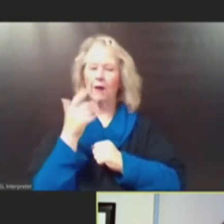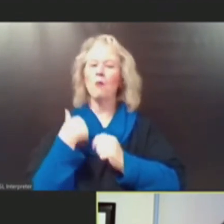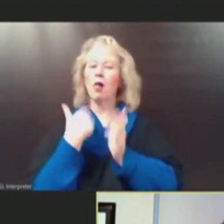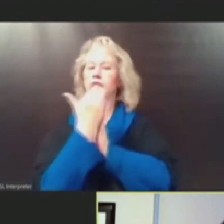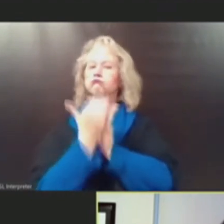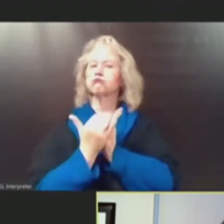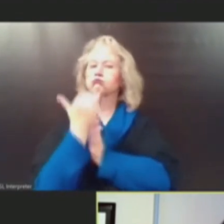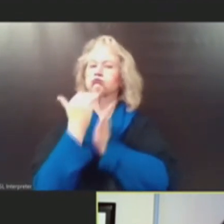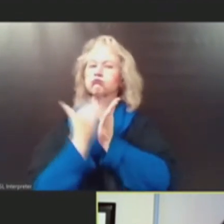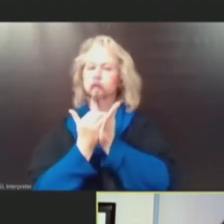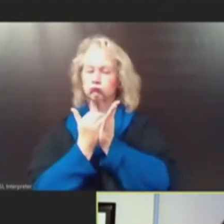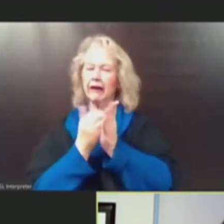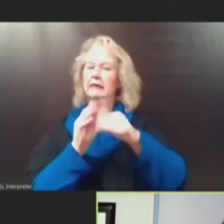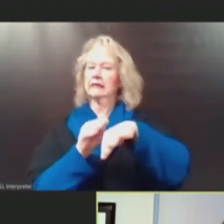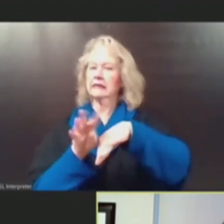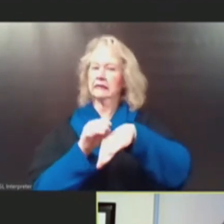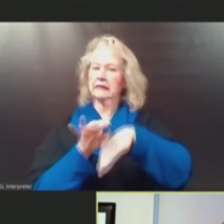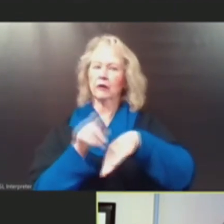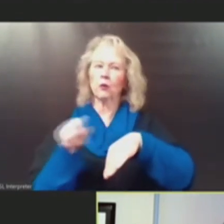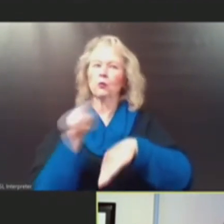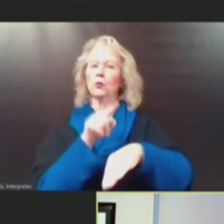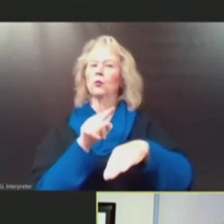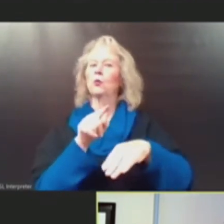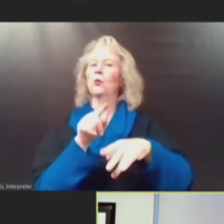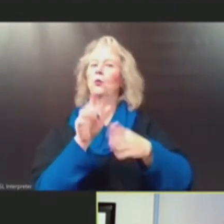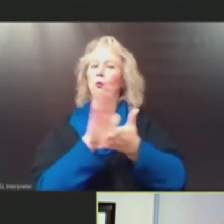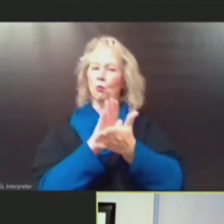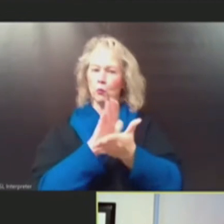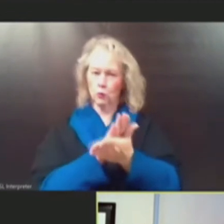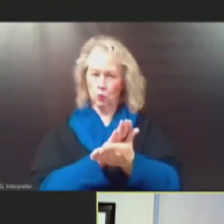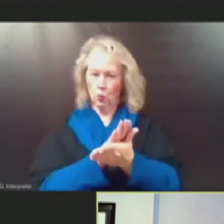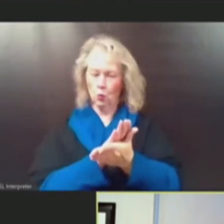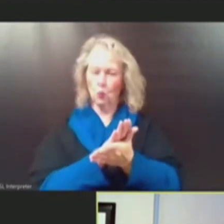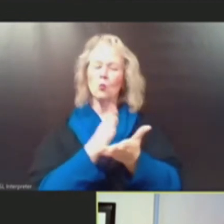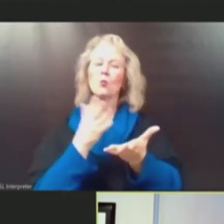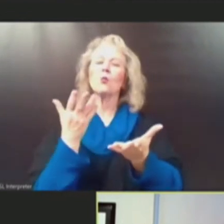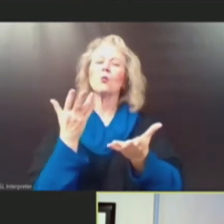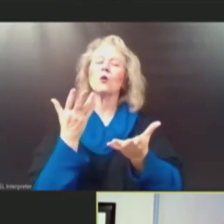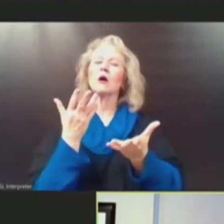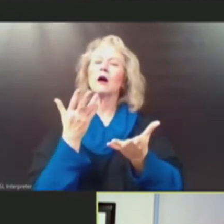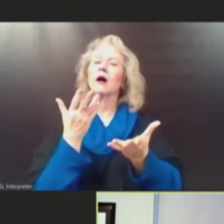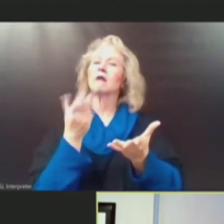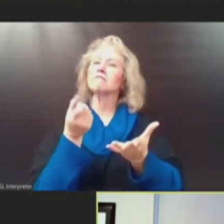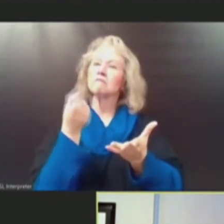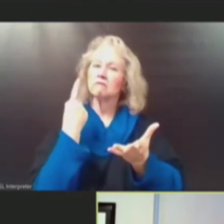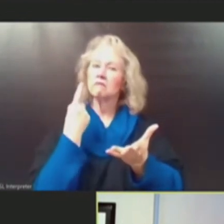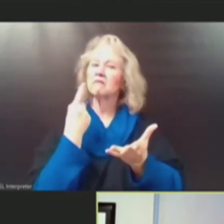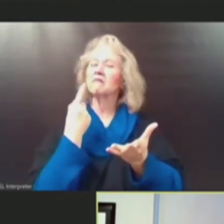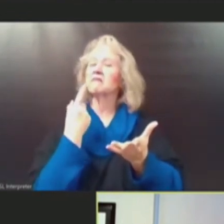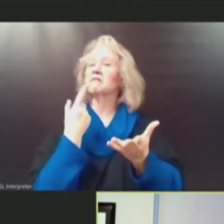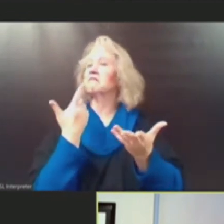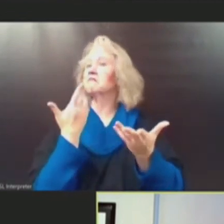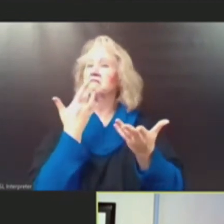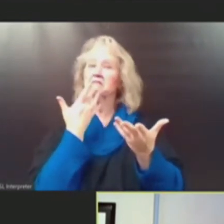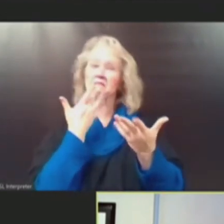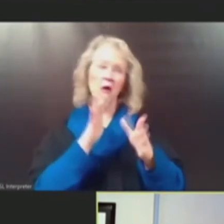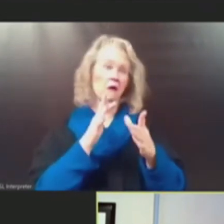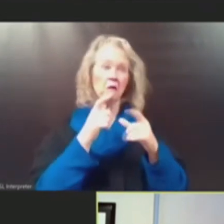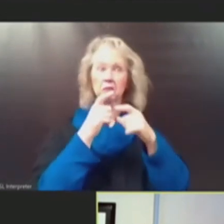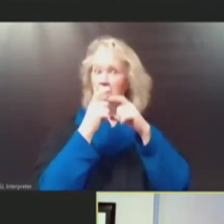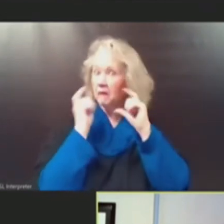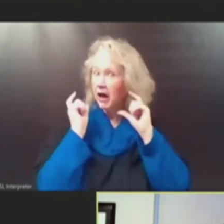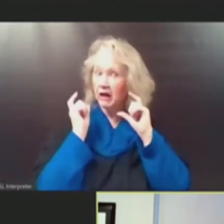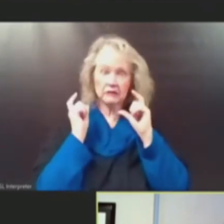people and schools can use for max mask optional schools where you